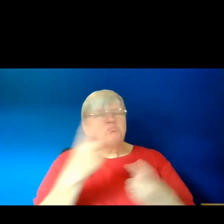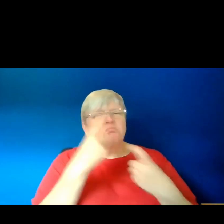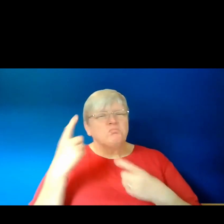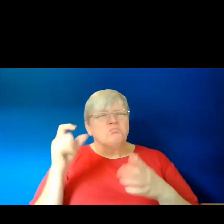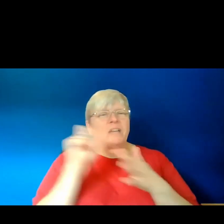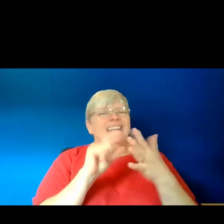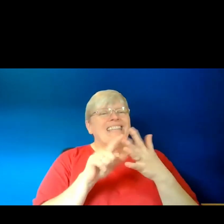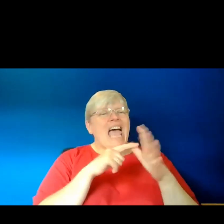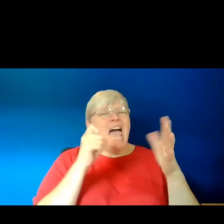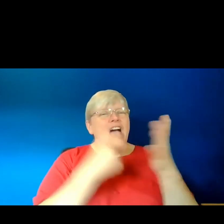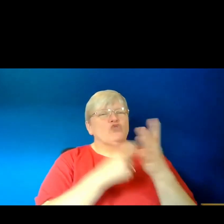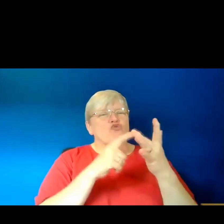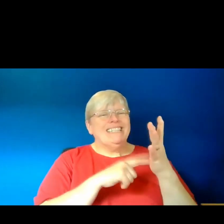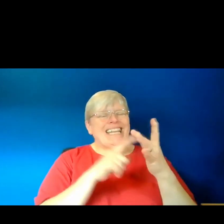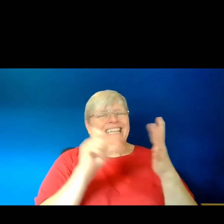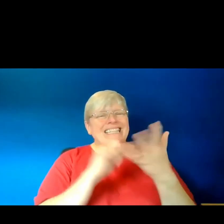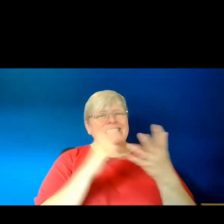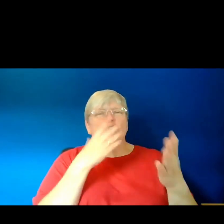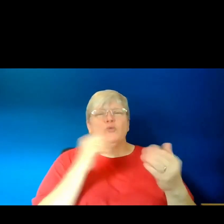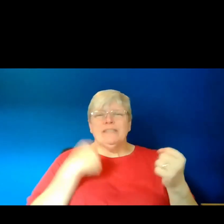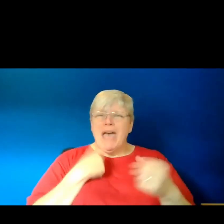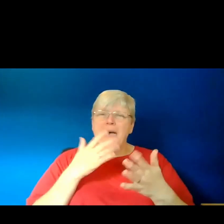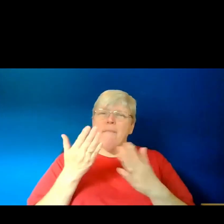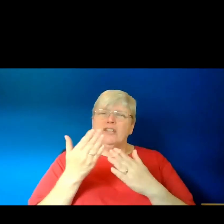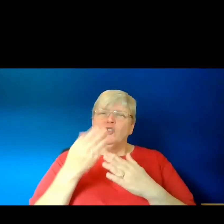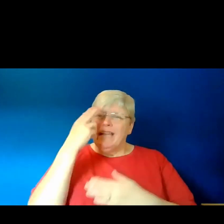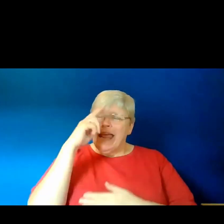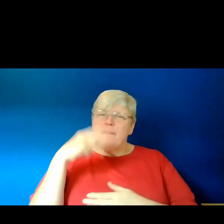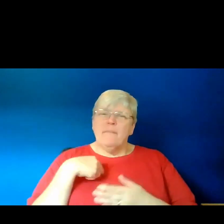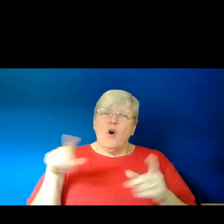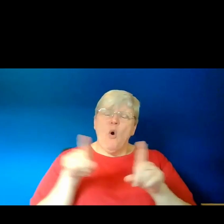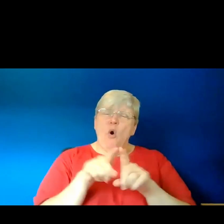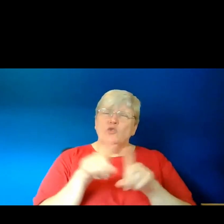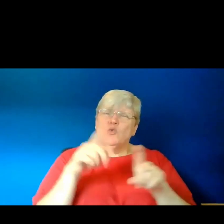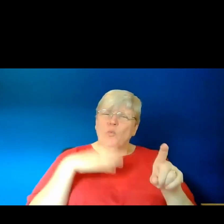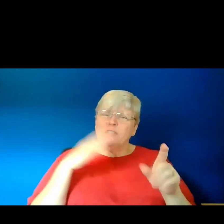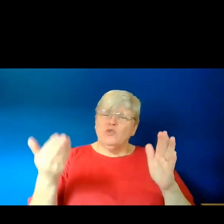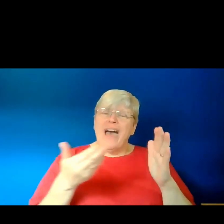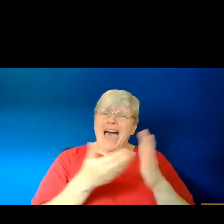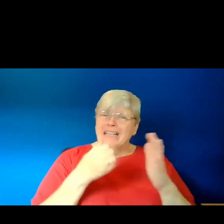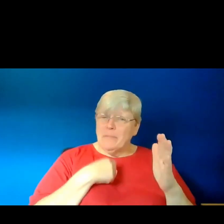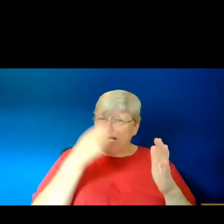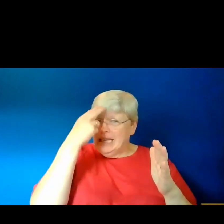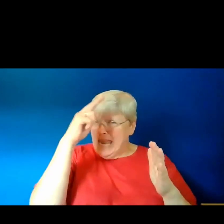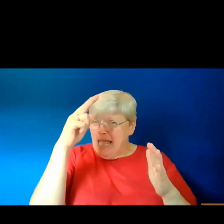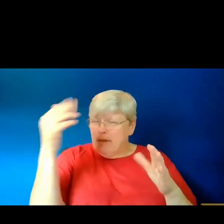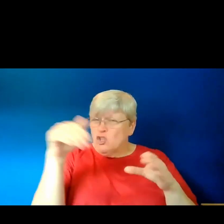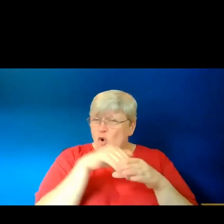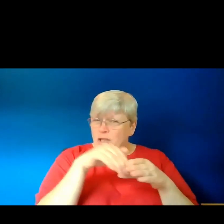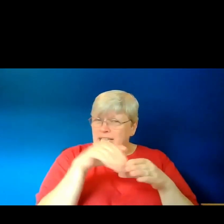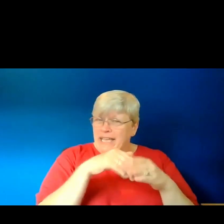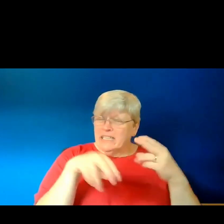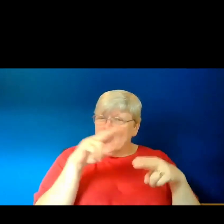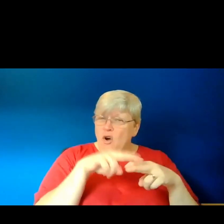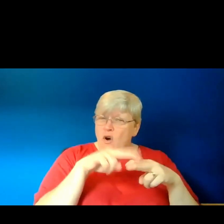my own middle name. And as well as that, I wanted to put my name in the context of